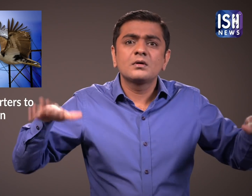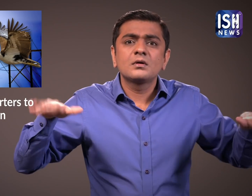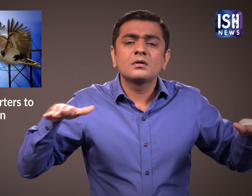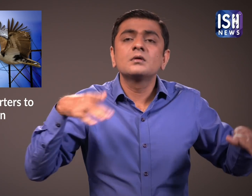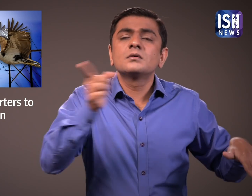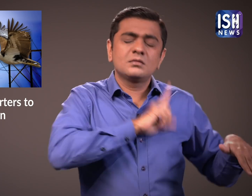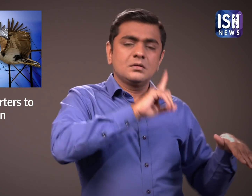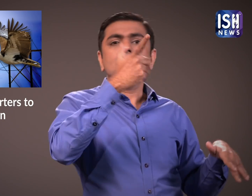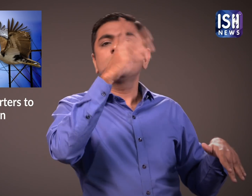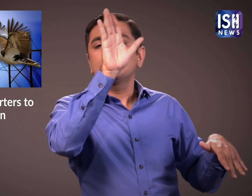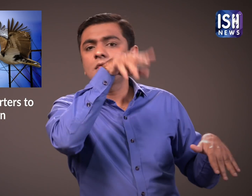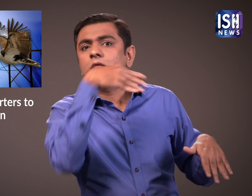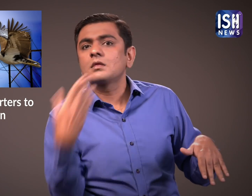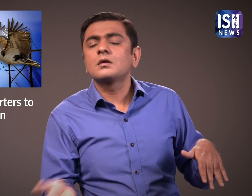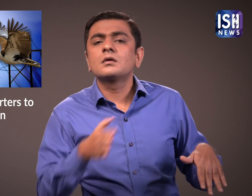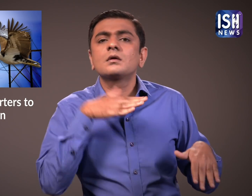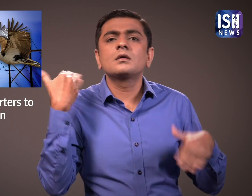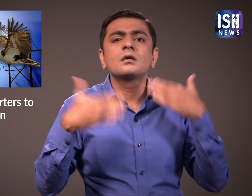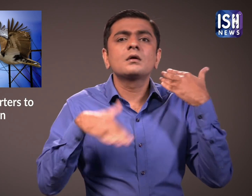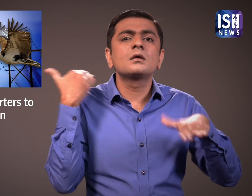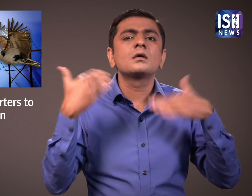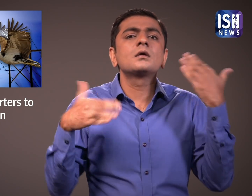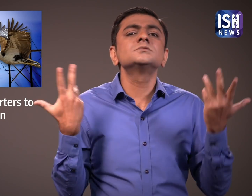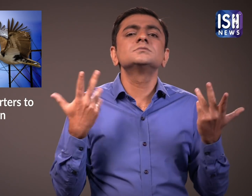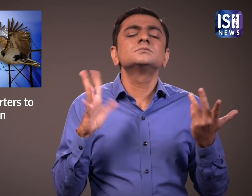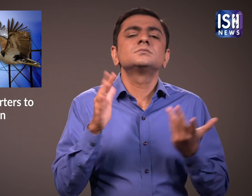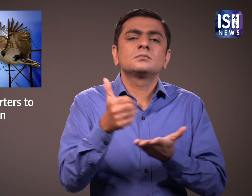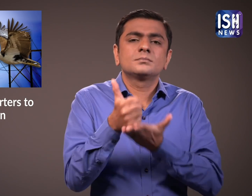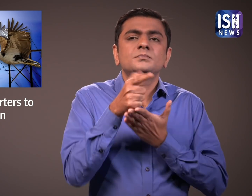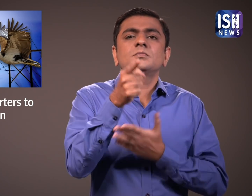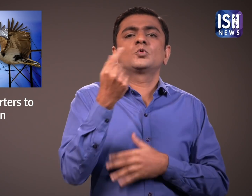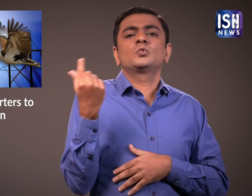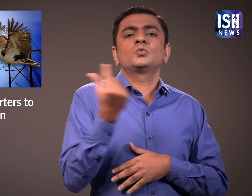not there, the birds will die on collision. Hence they are important.